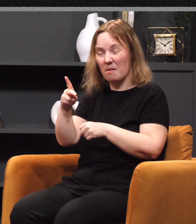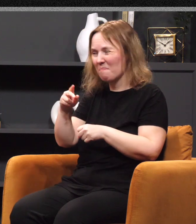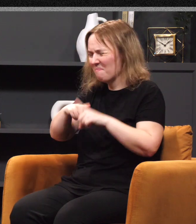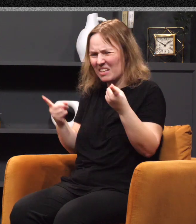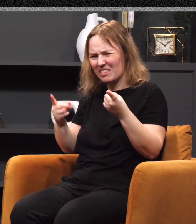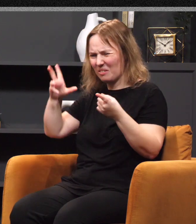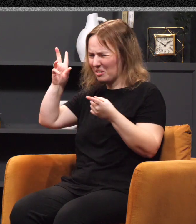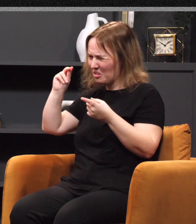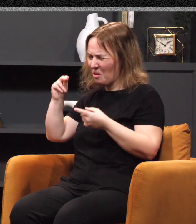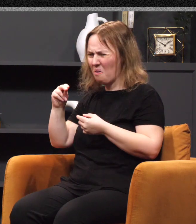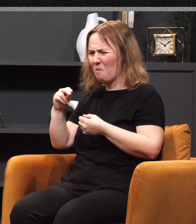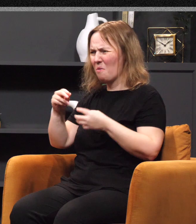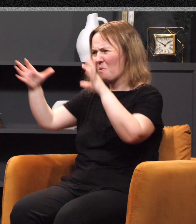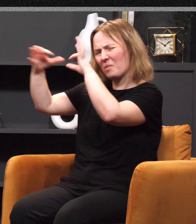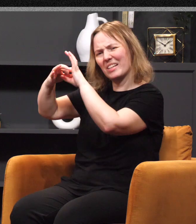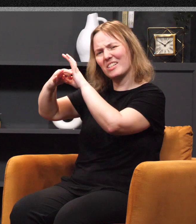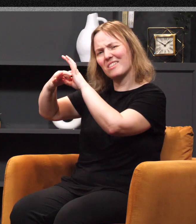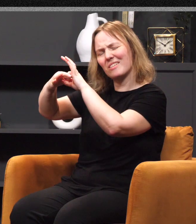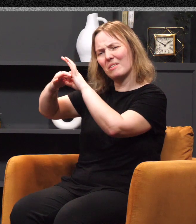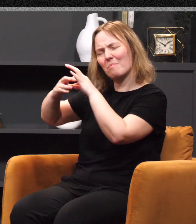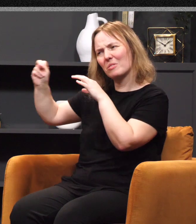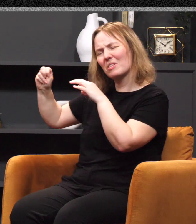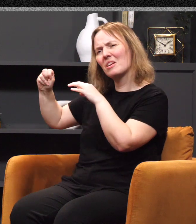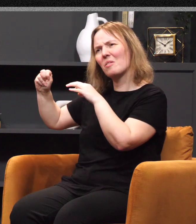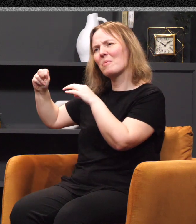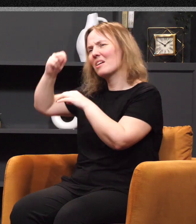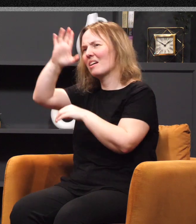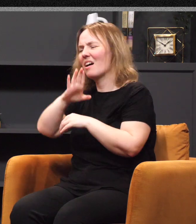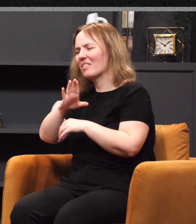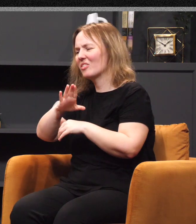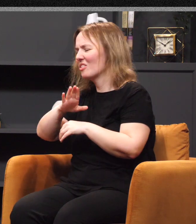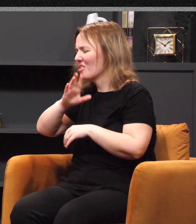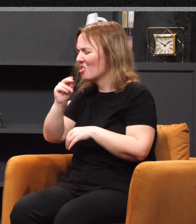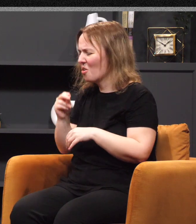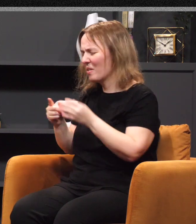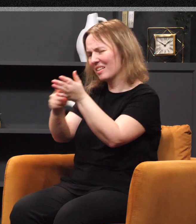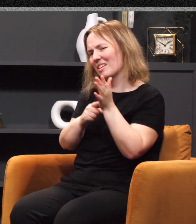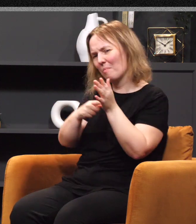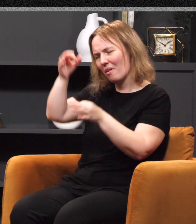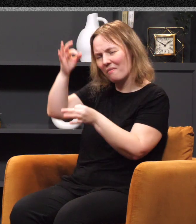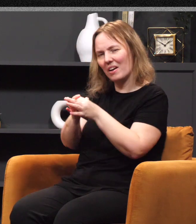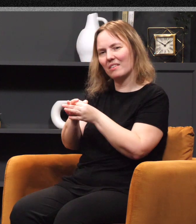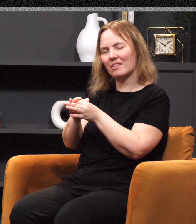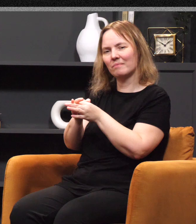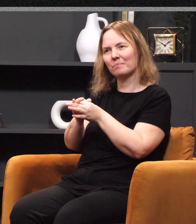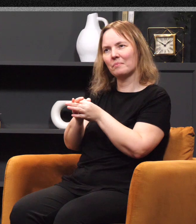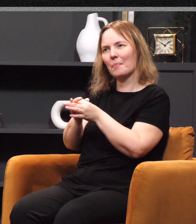There's no history. There's no, we don't have any example of really of faith, of walking in obedience to what the Lord has made clear is his way, and